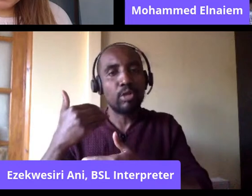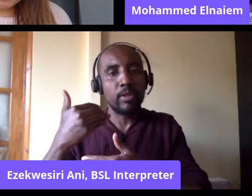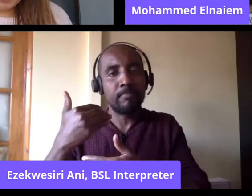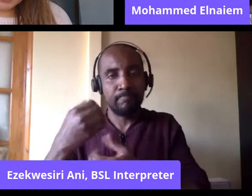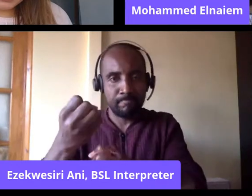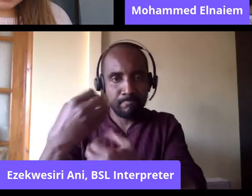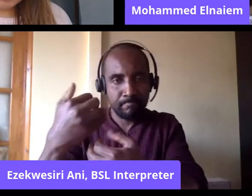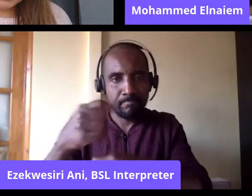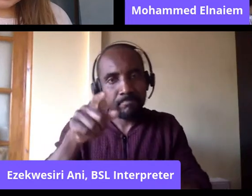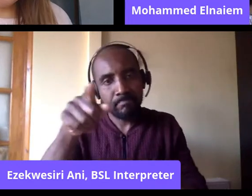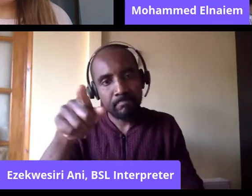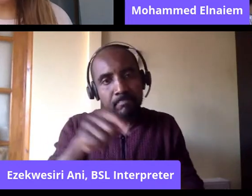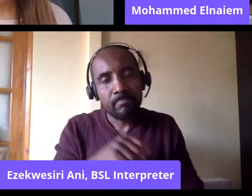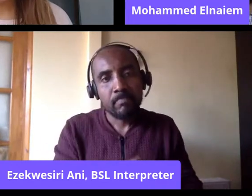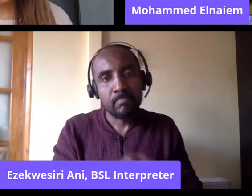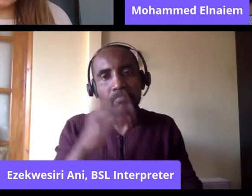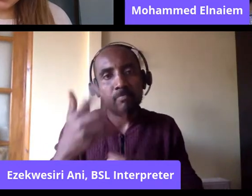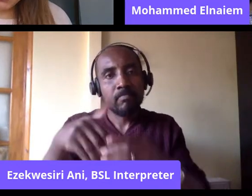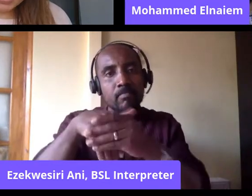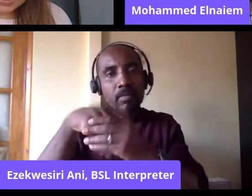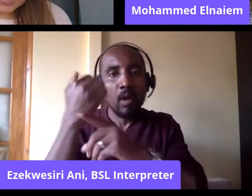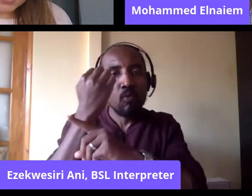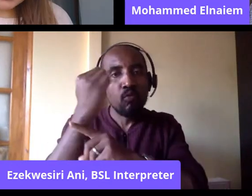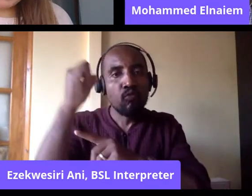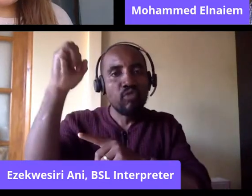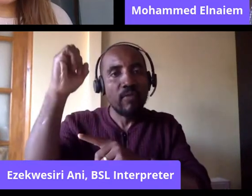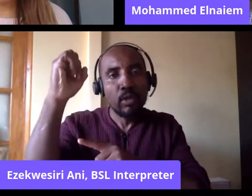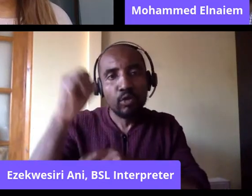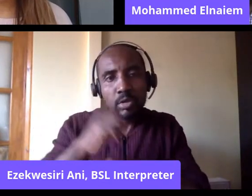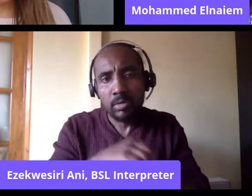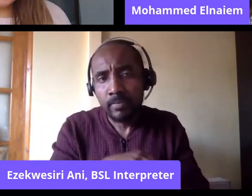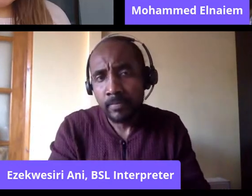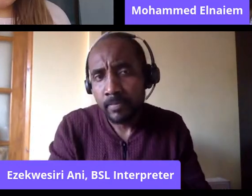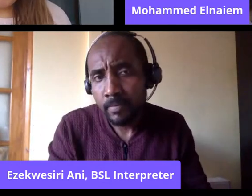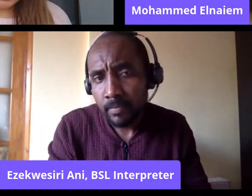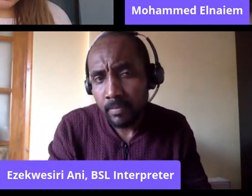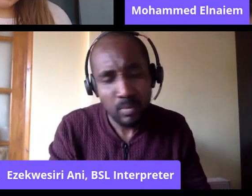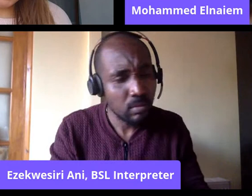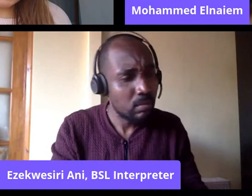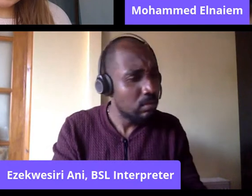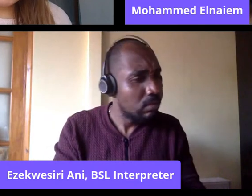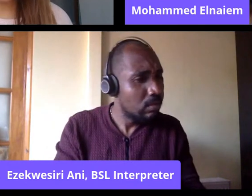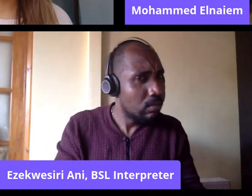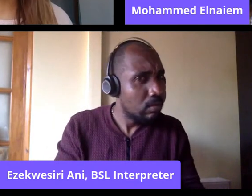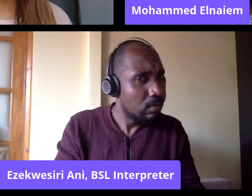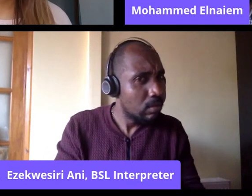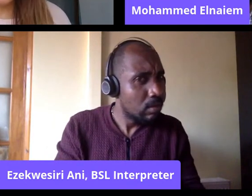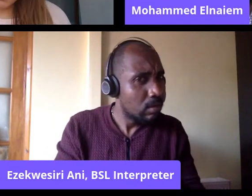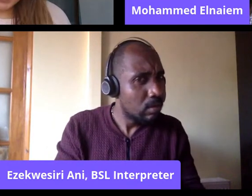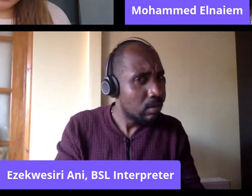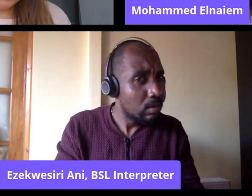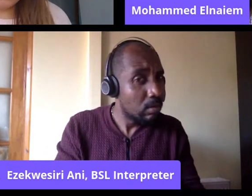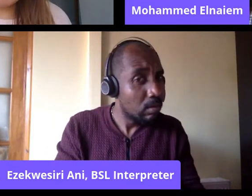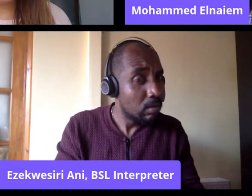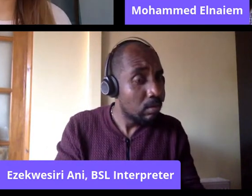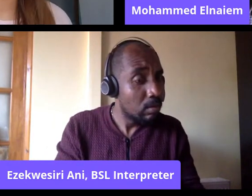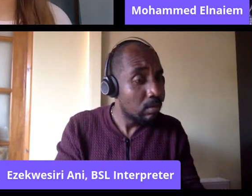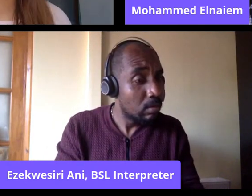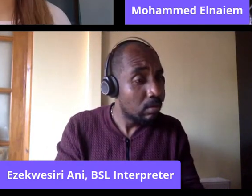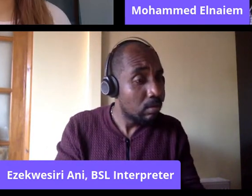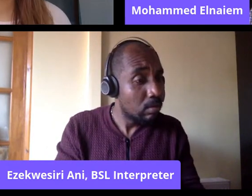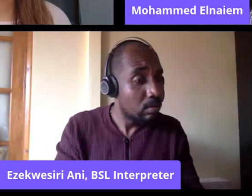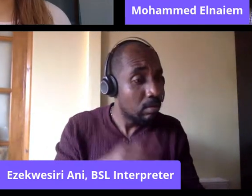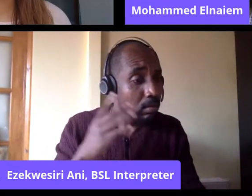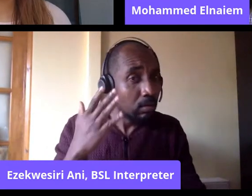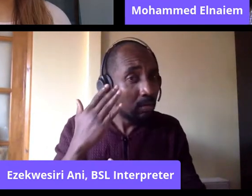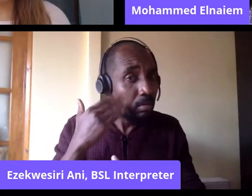He was a participant in the revolution in Sudan and has been quite a few years since the first wave of black